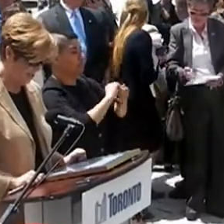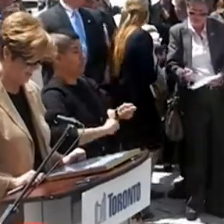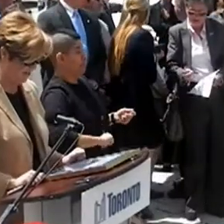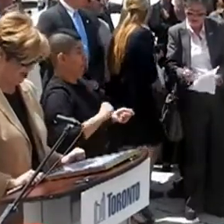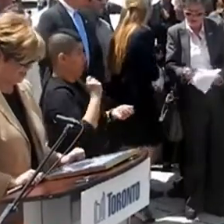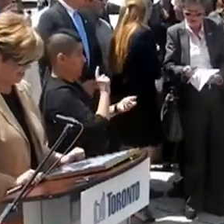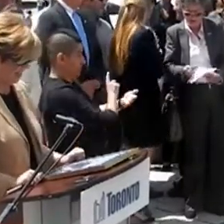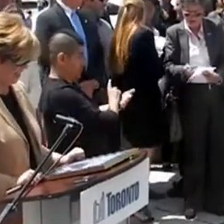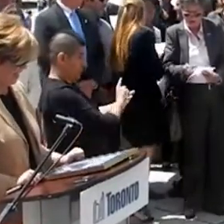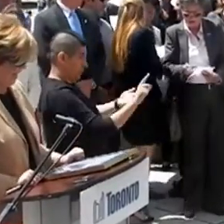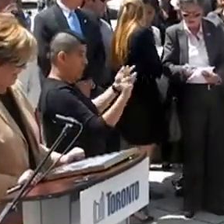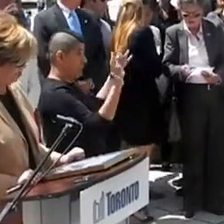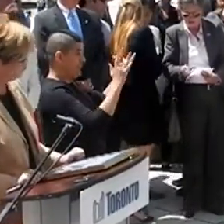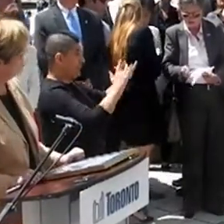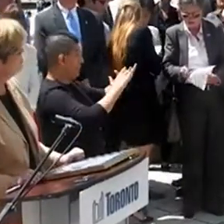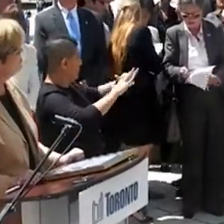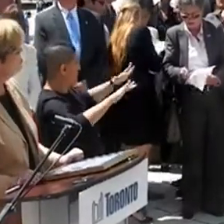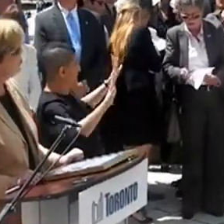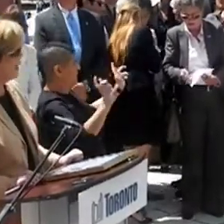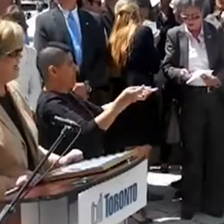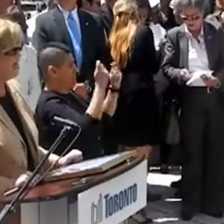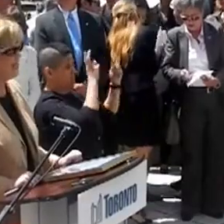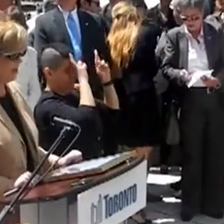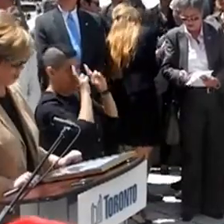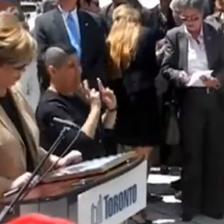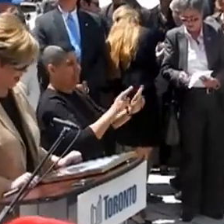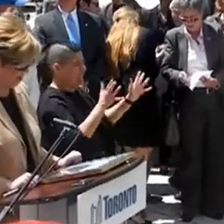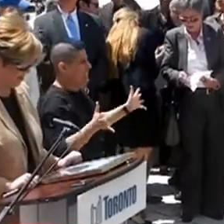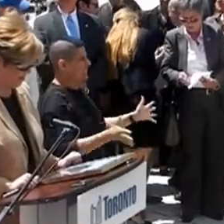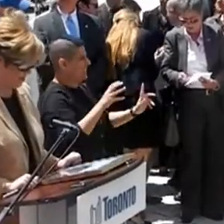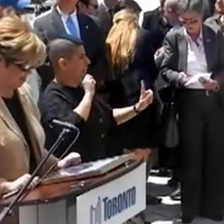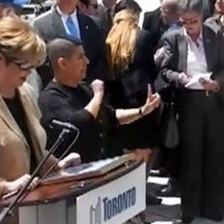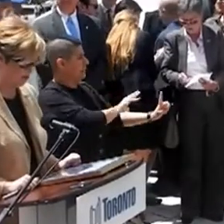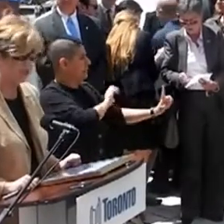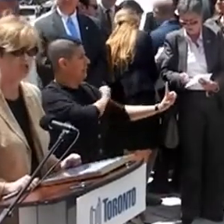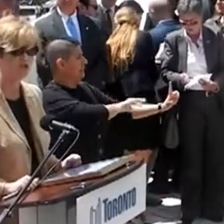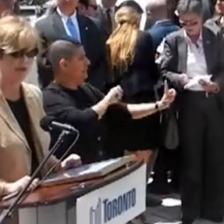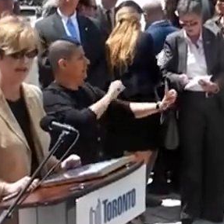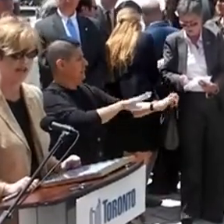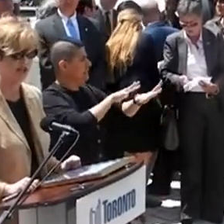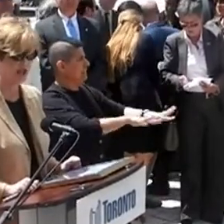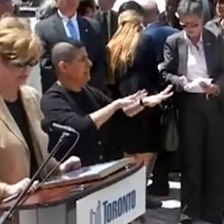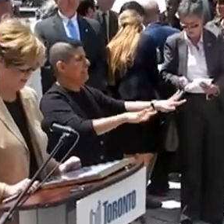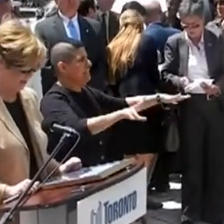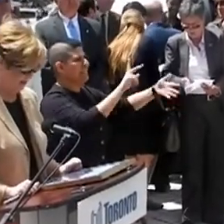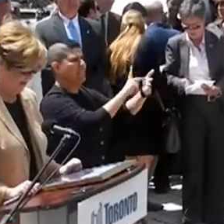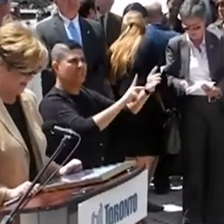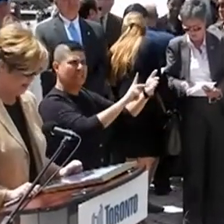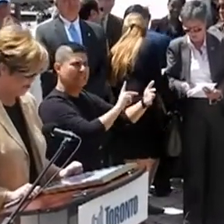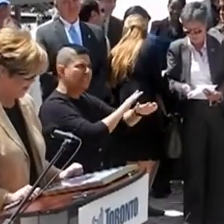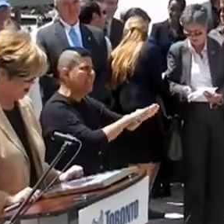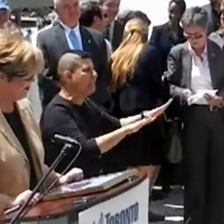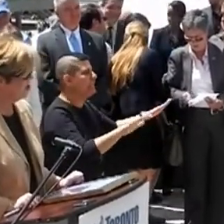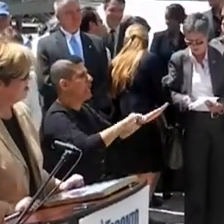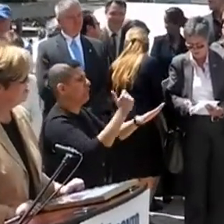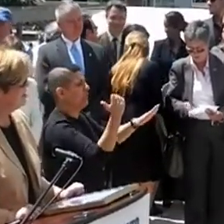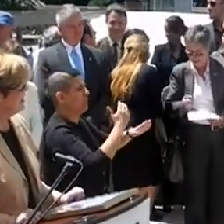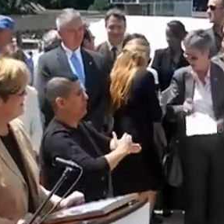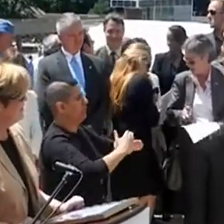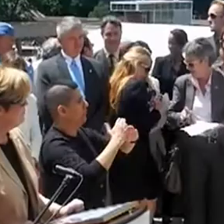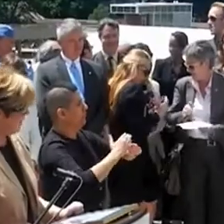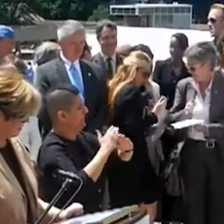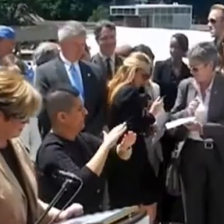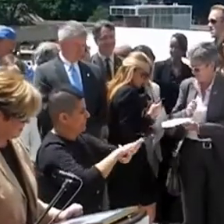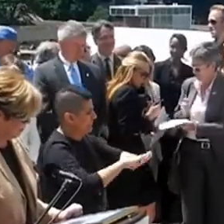diversity of our city and contributes to raising awareness about discrimination and other barriers